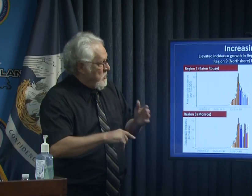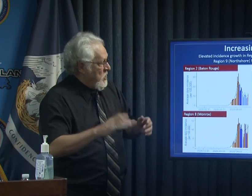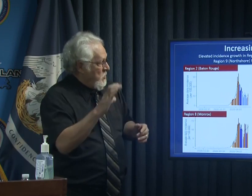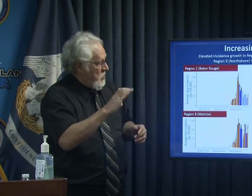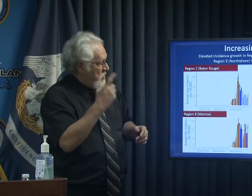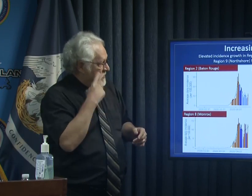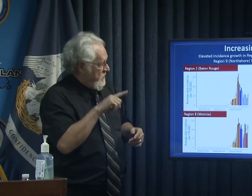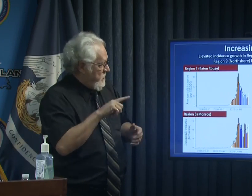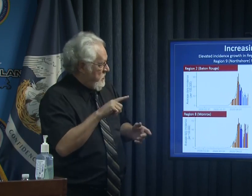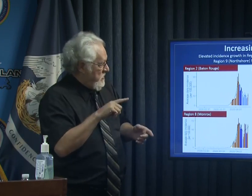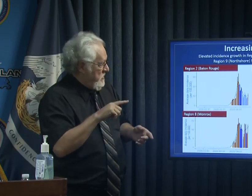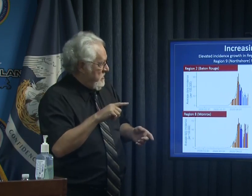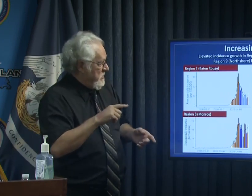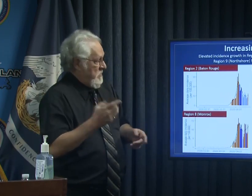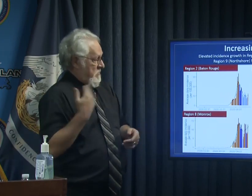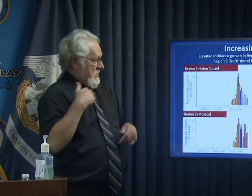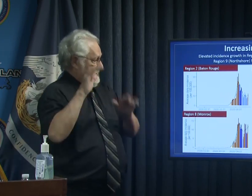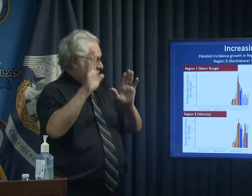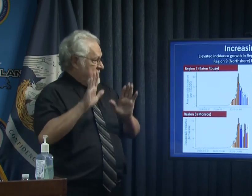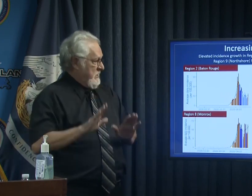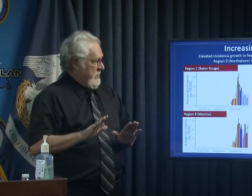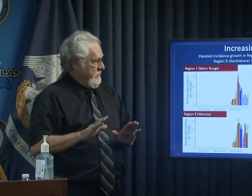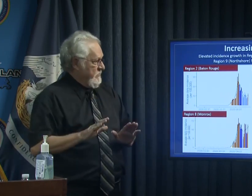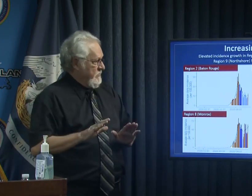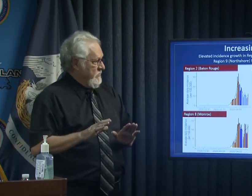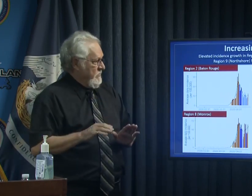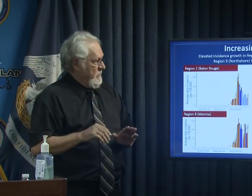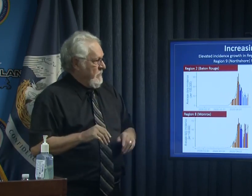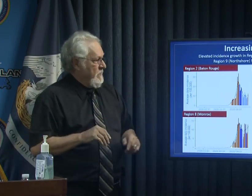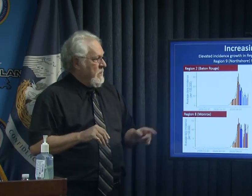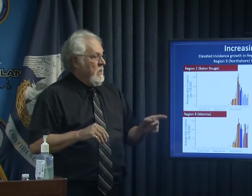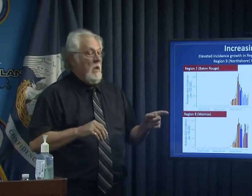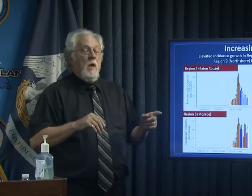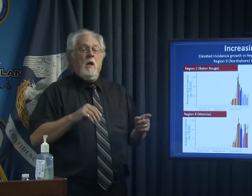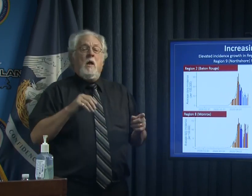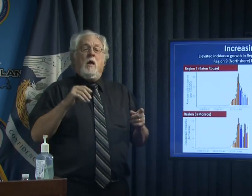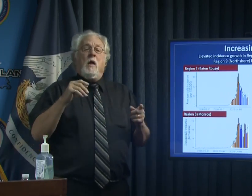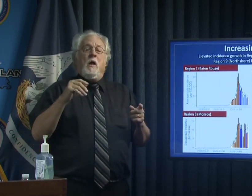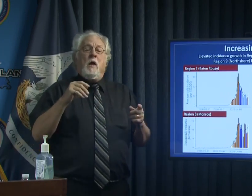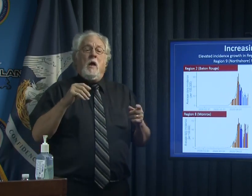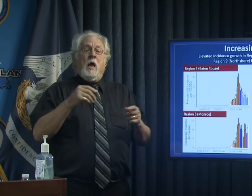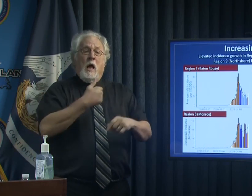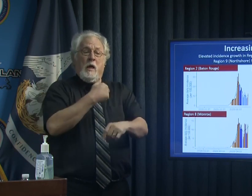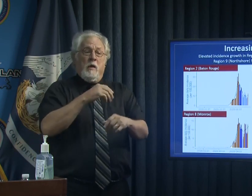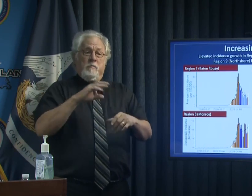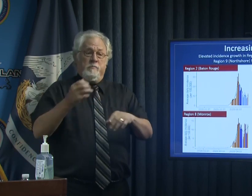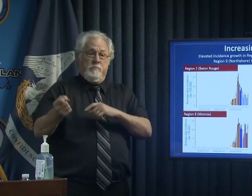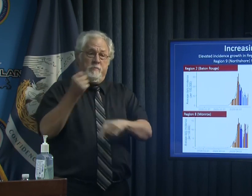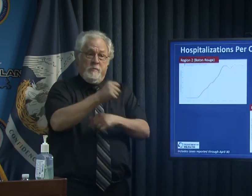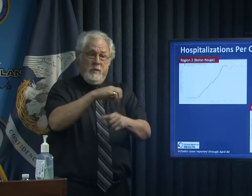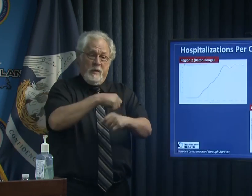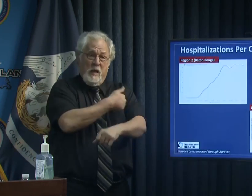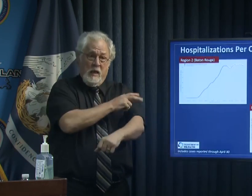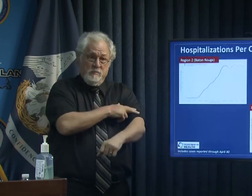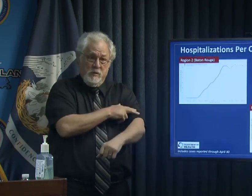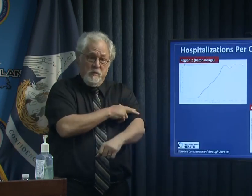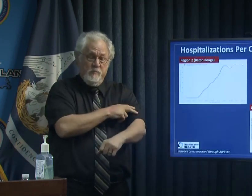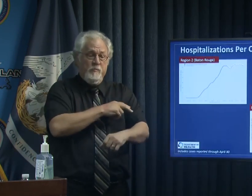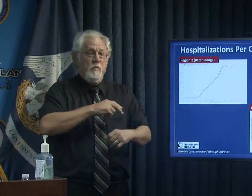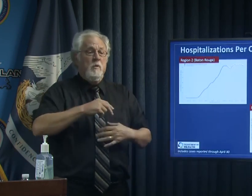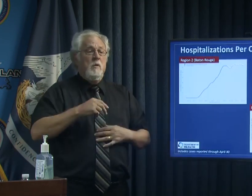at this past sunday with respect to uh hospitalizations uh